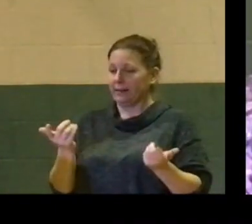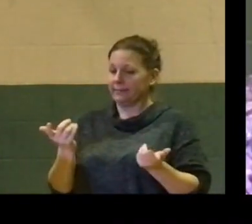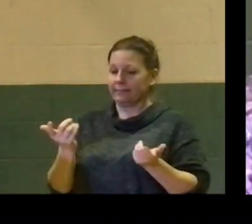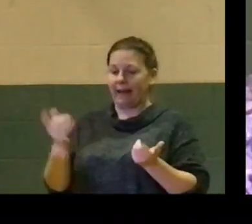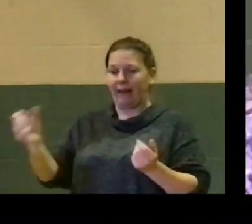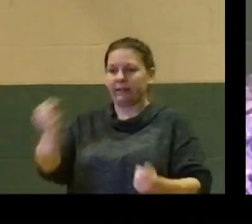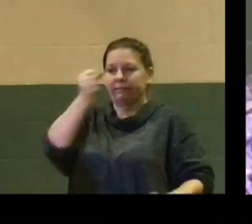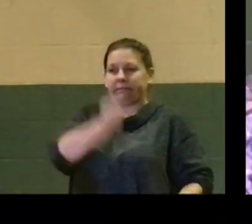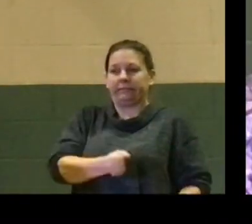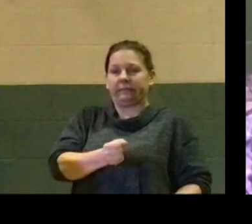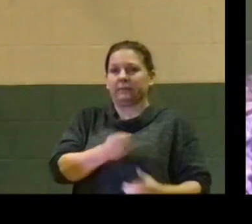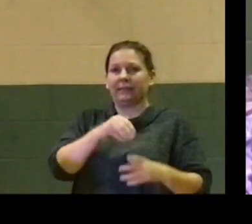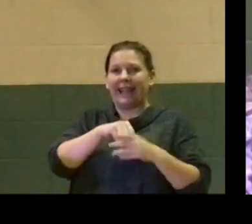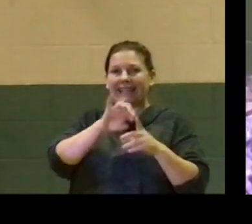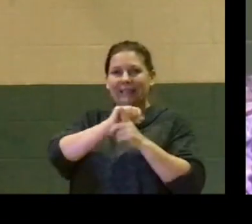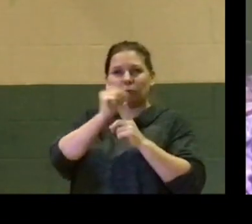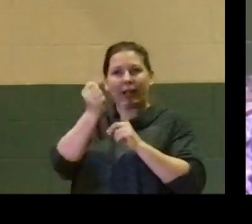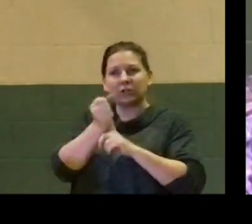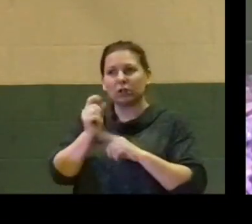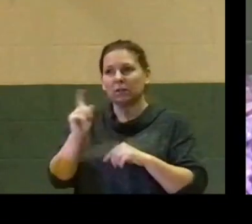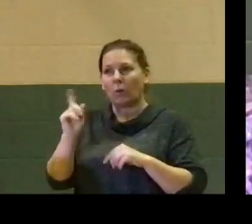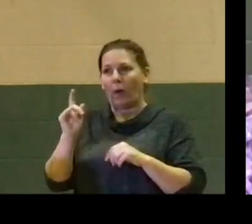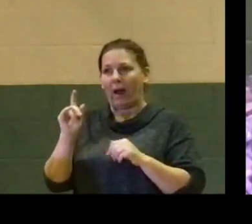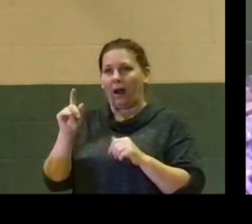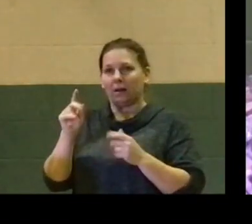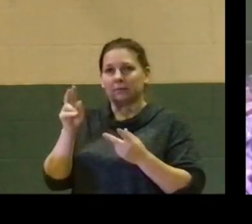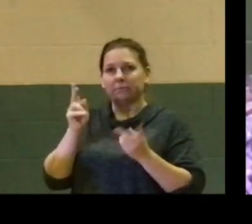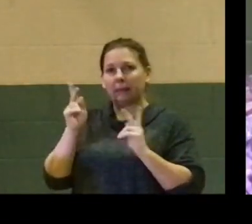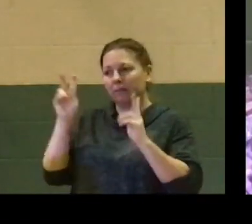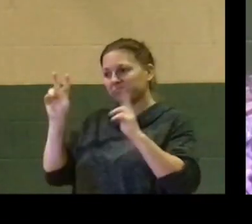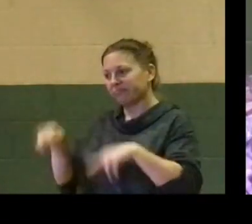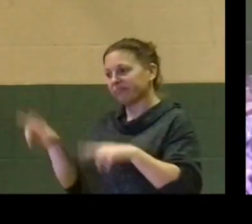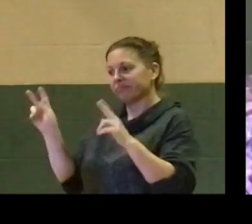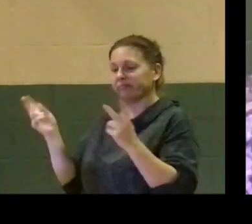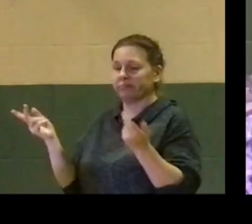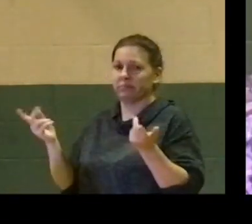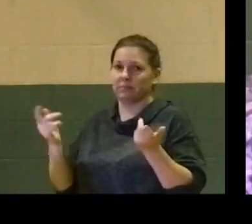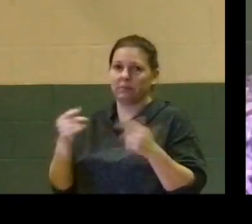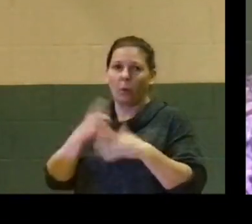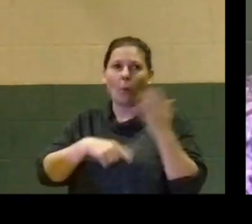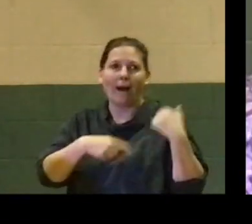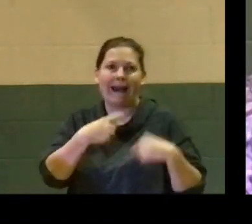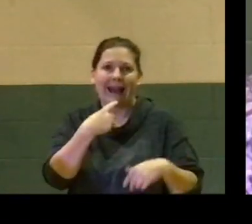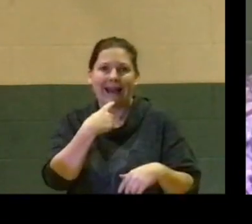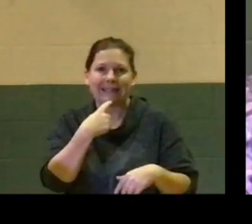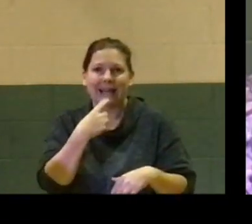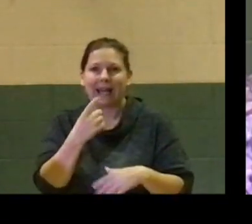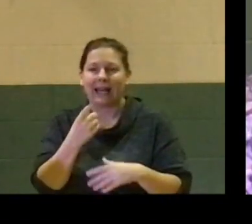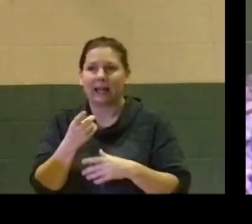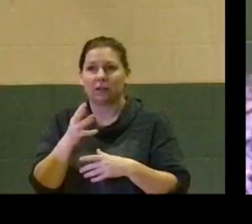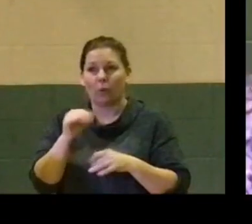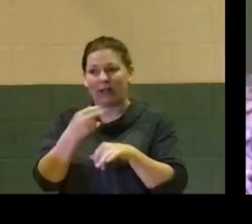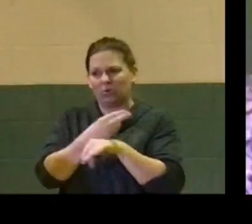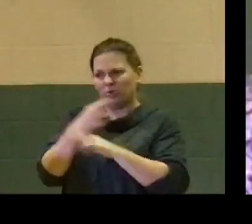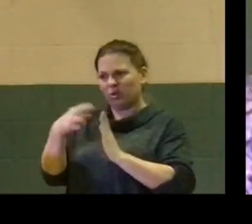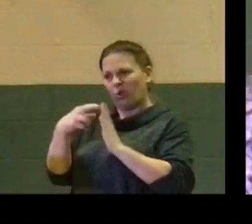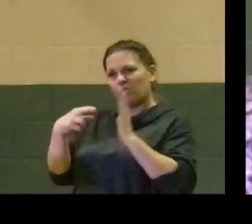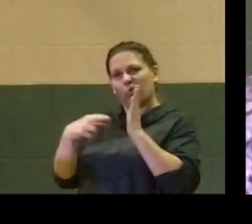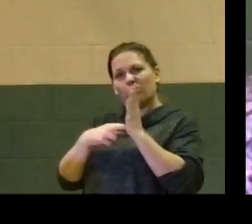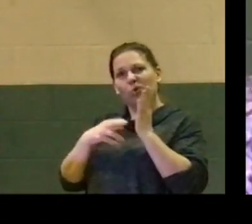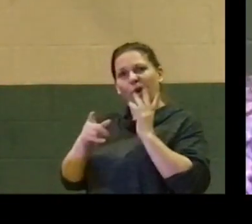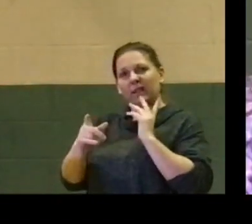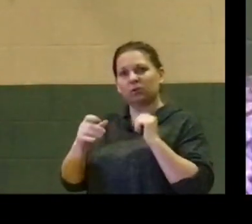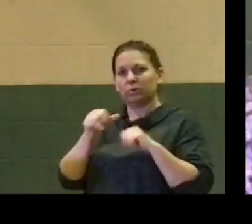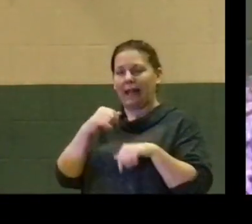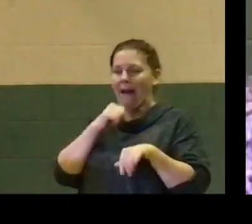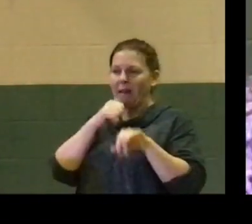an environment often where I am minimized. The things I say, you want to use the rules to say that I'm